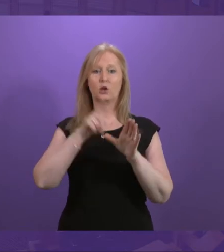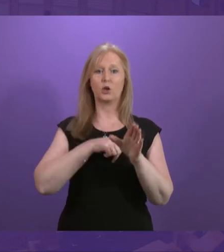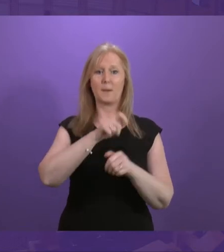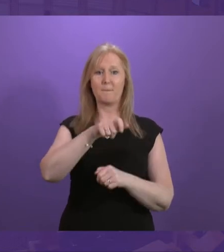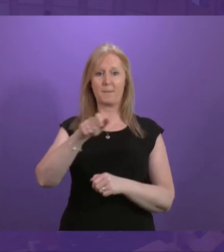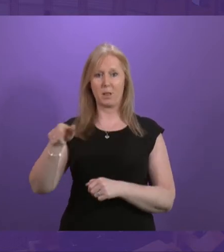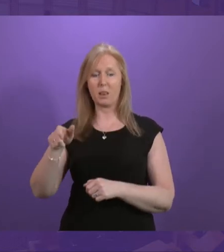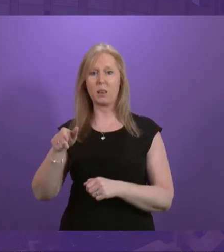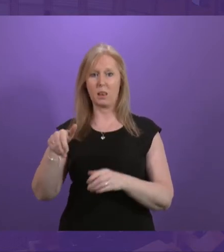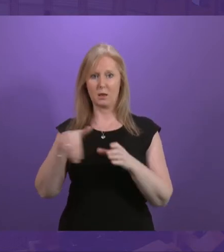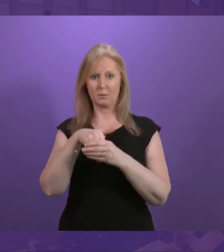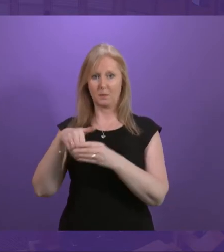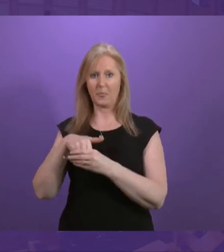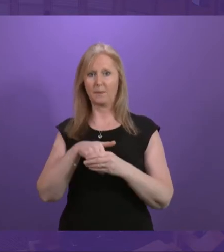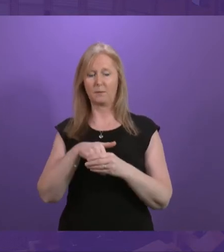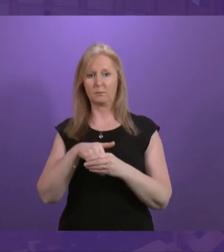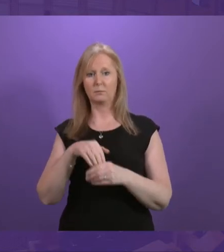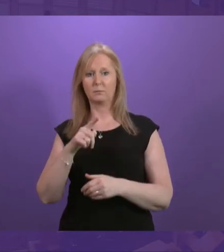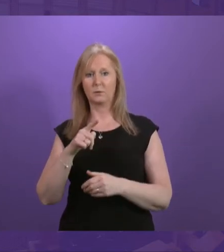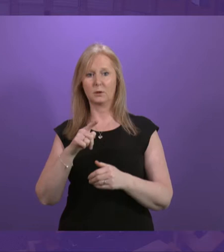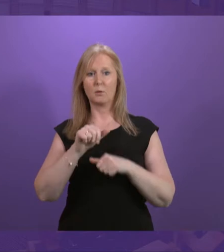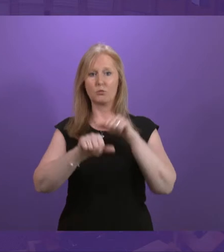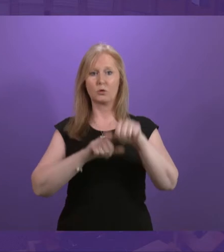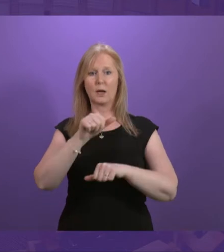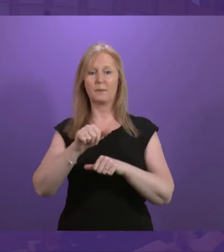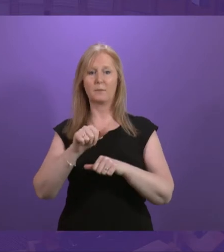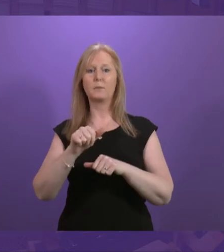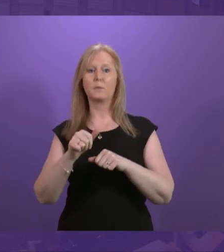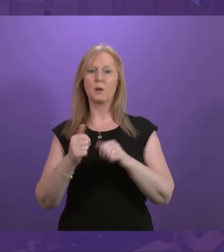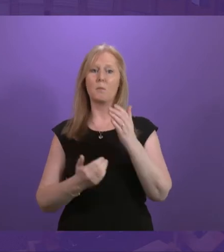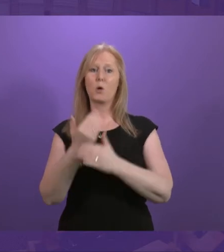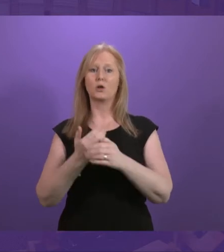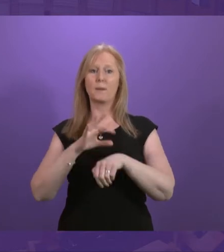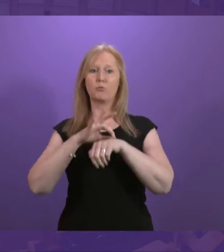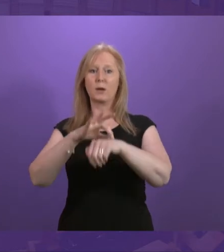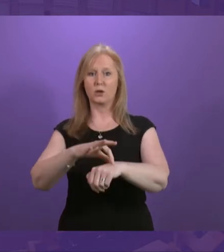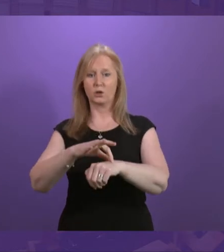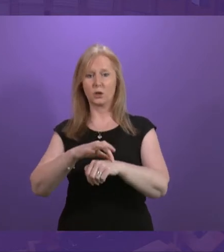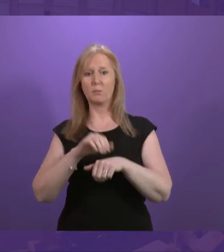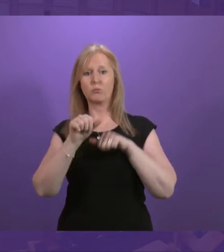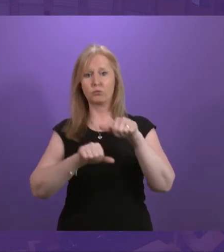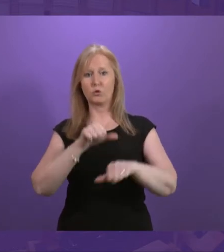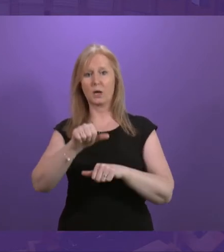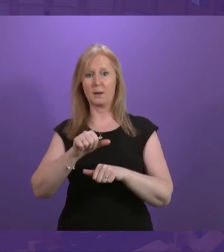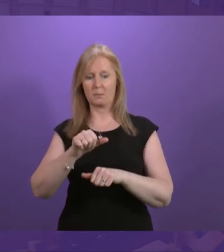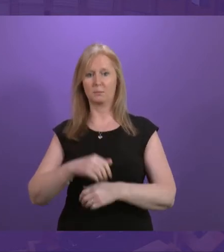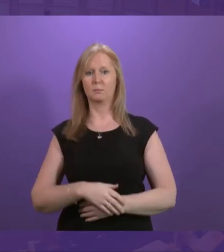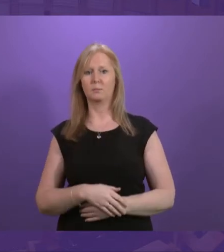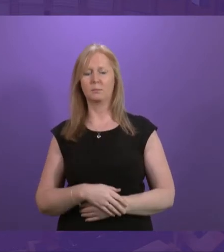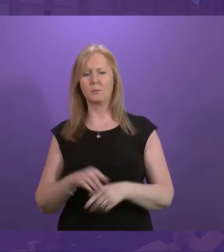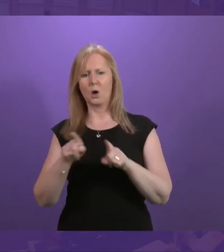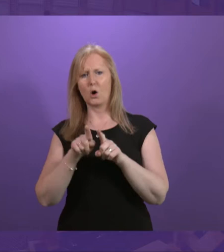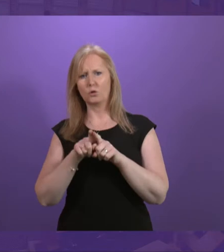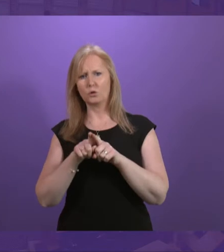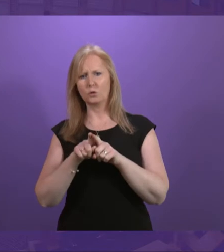programmes like the hugely successful Modern Apprenticeship Programme run by Skills Development Scotland and what progress has been